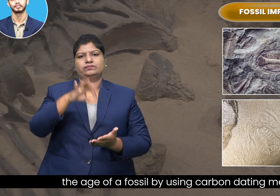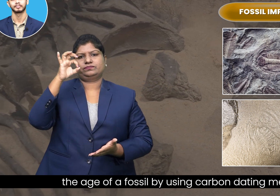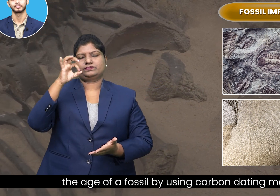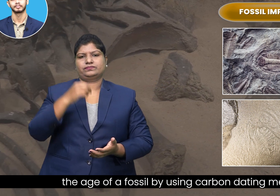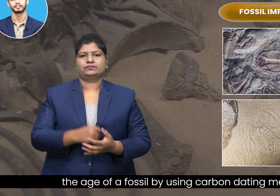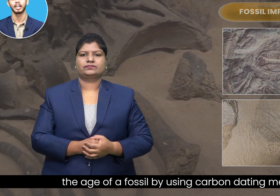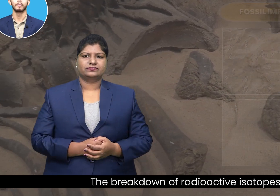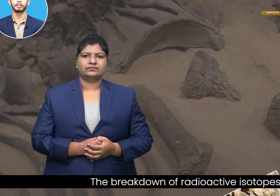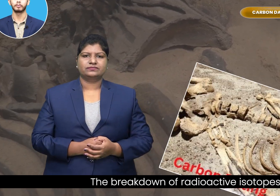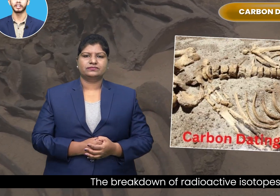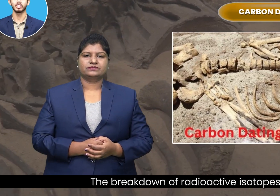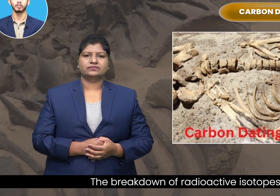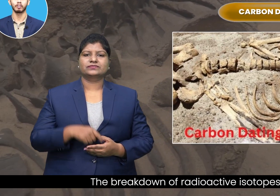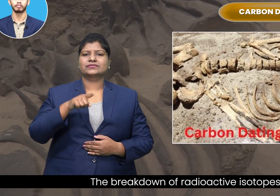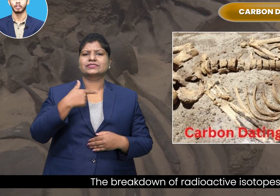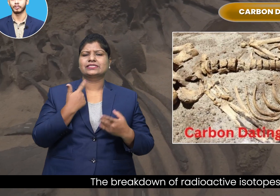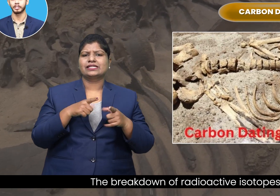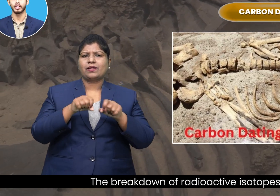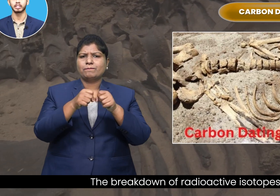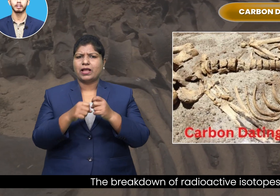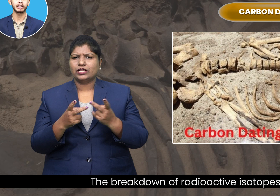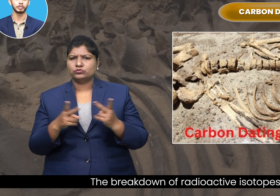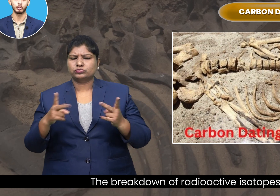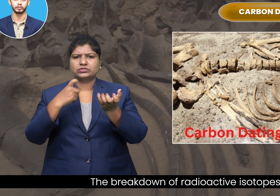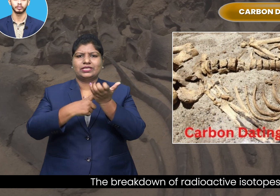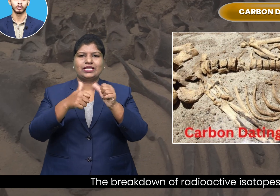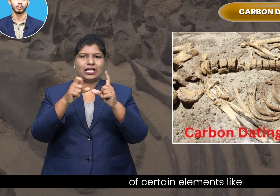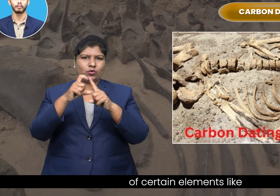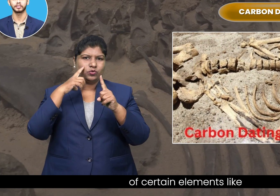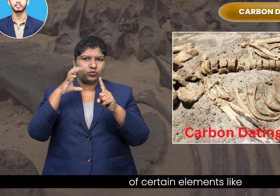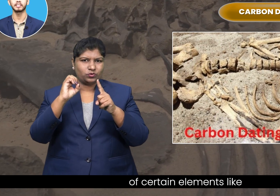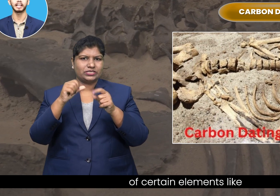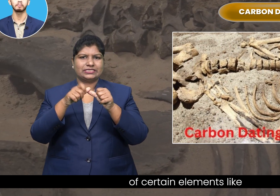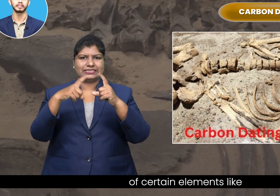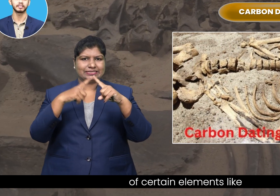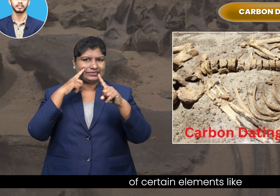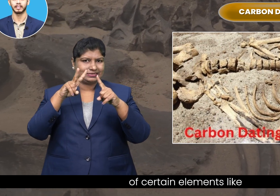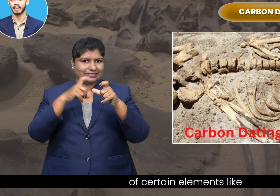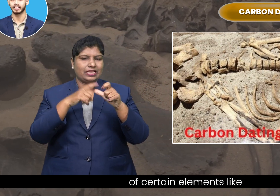The breakdown of radioactive isotopes of certain elements like